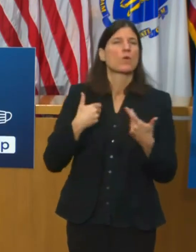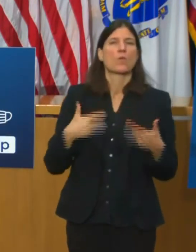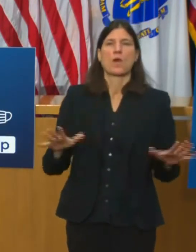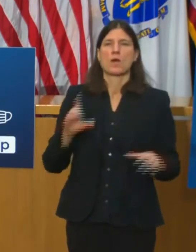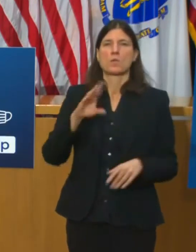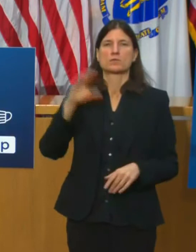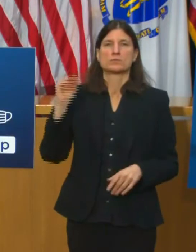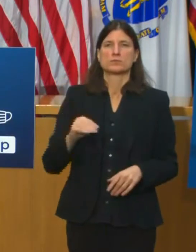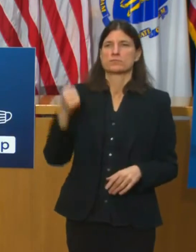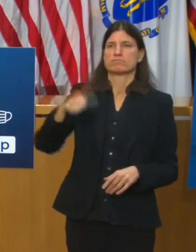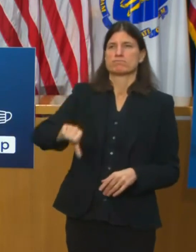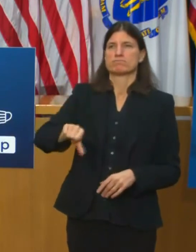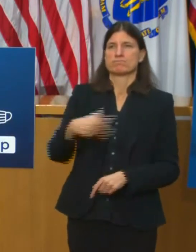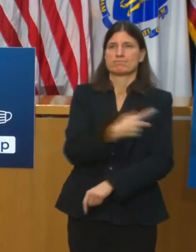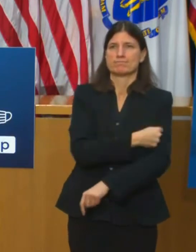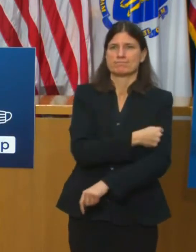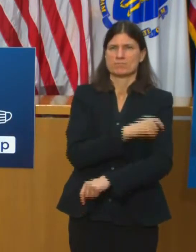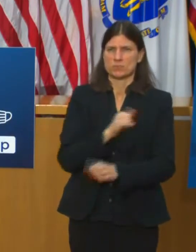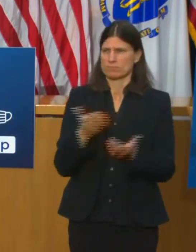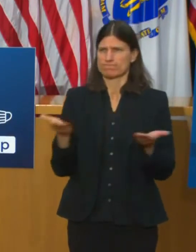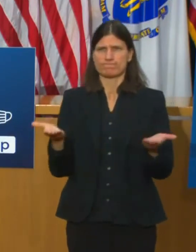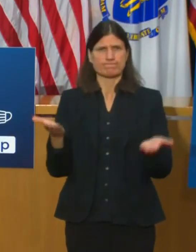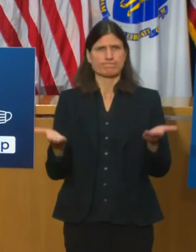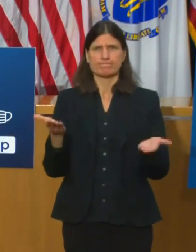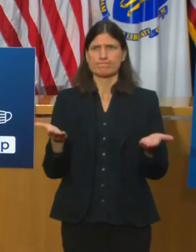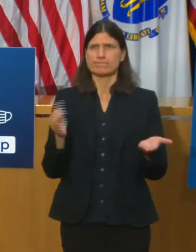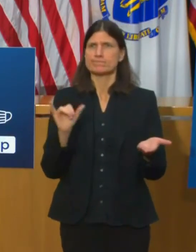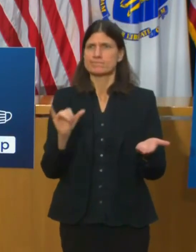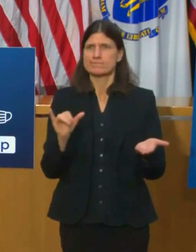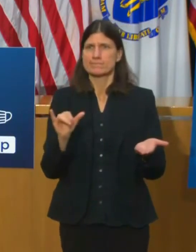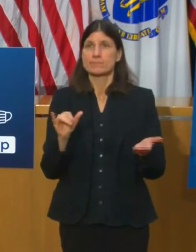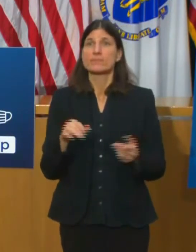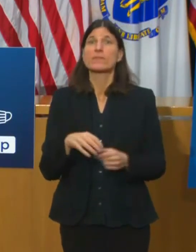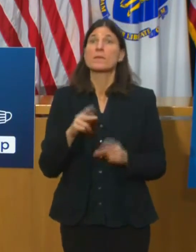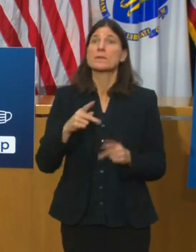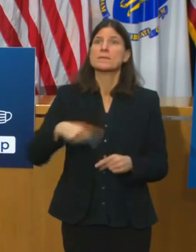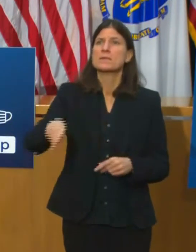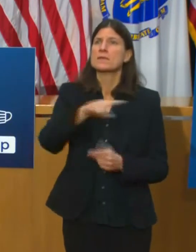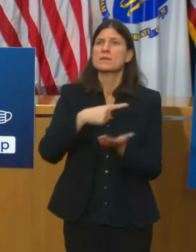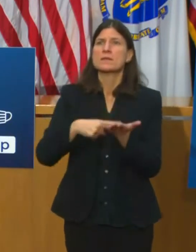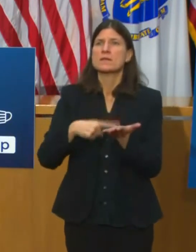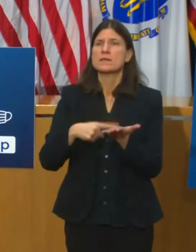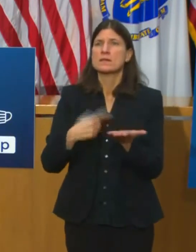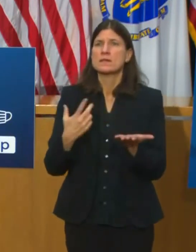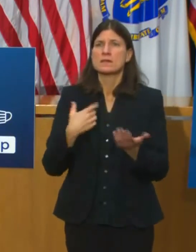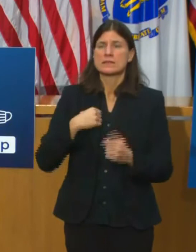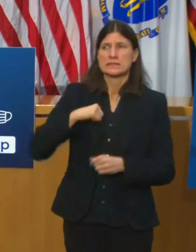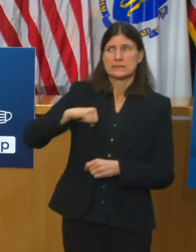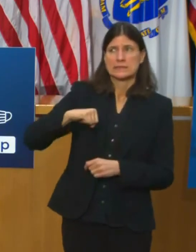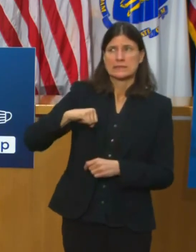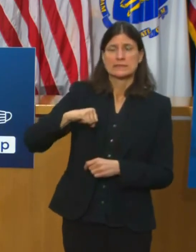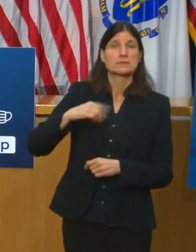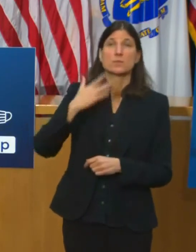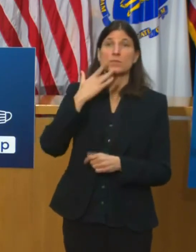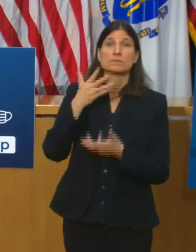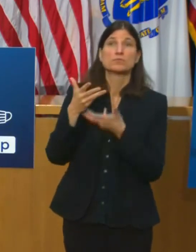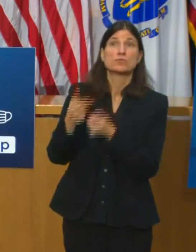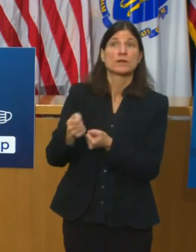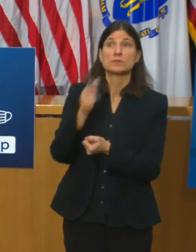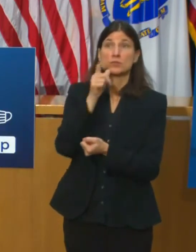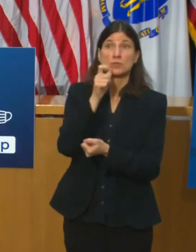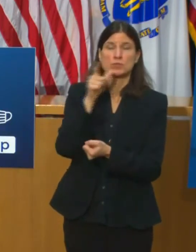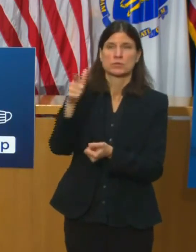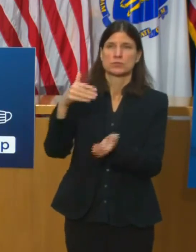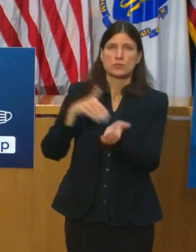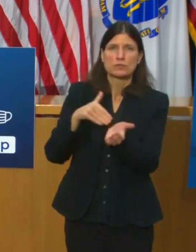also confirmed that the most trusted sources whereas one's one's health care provider. Not surprising,